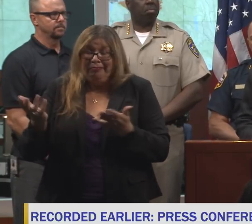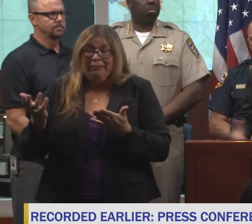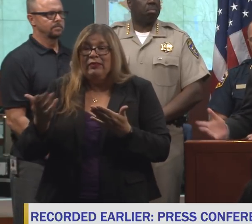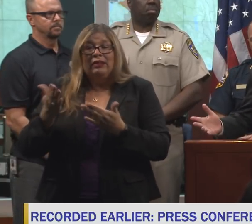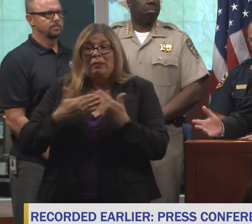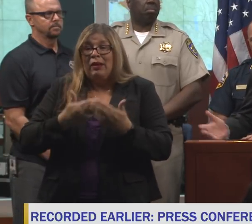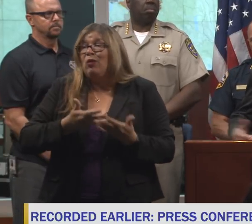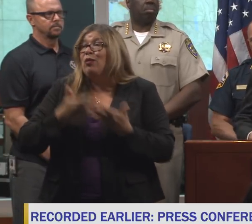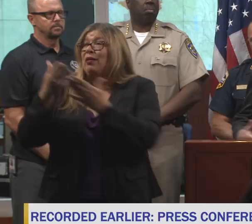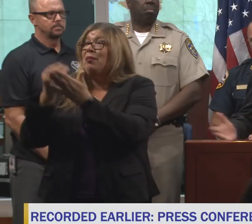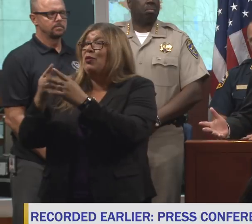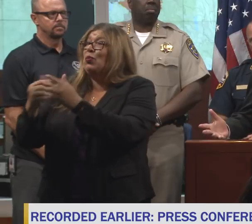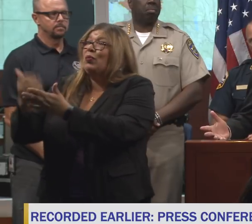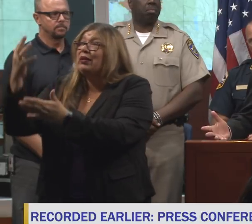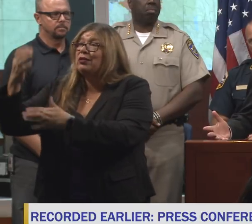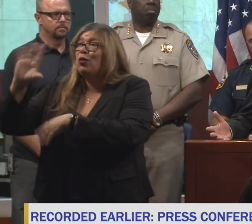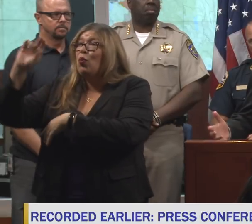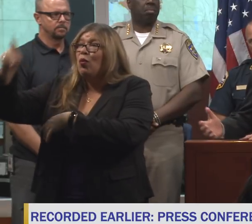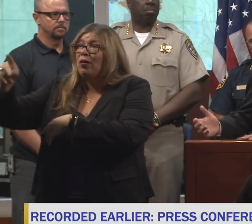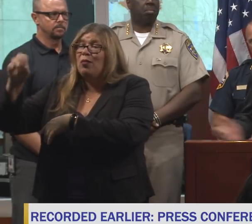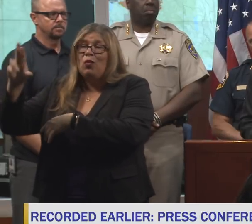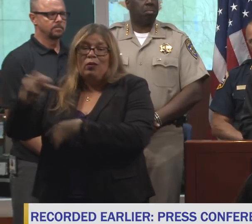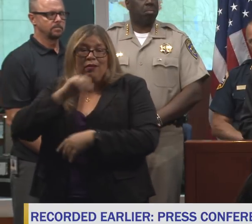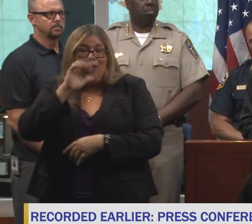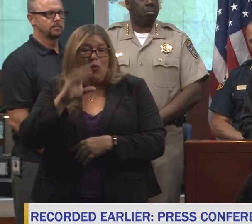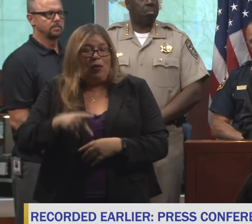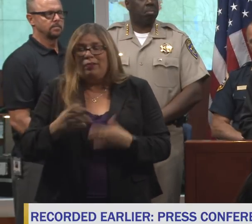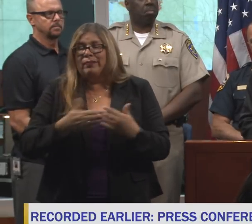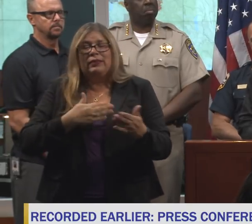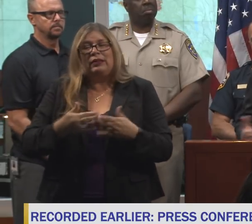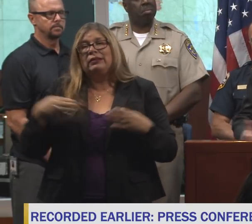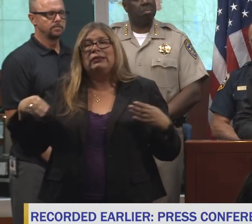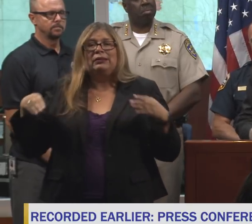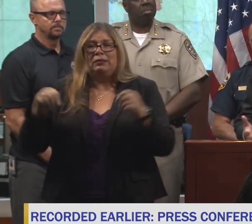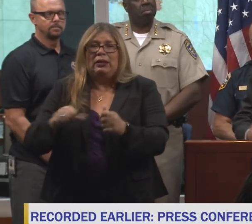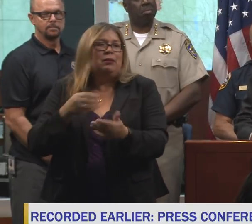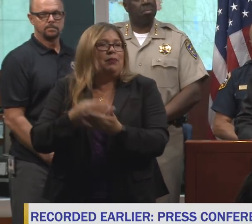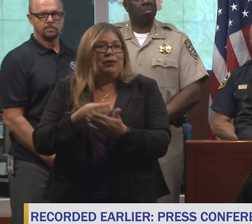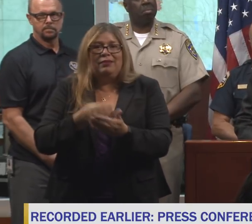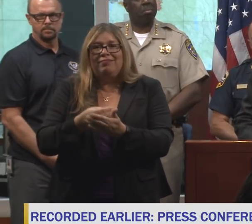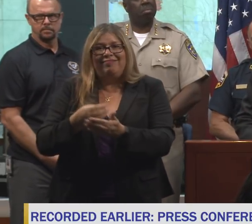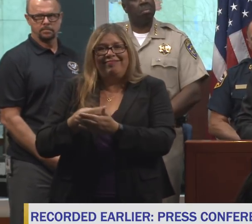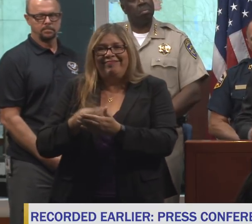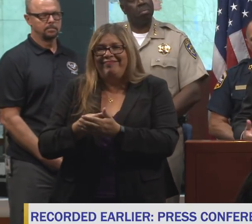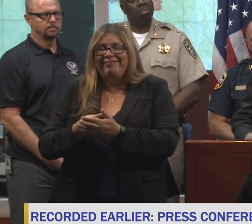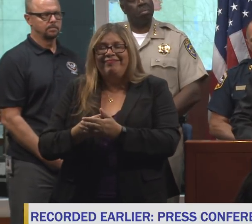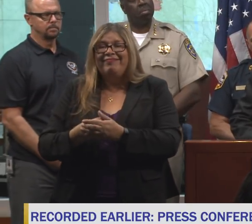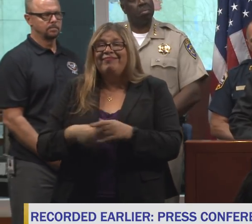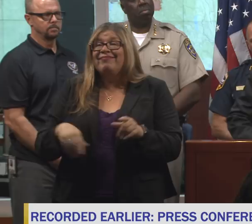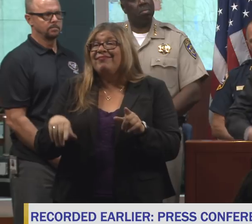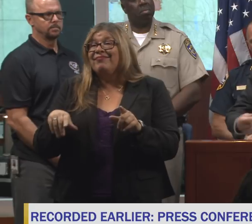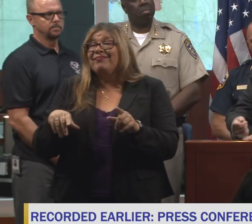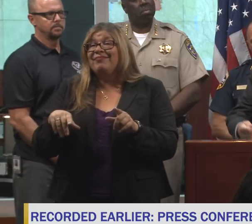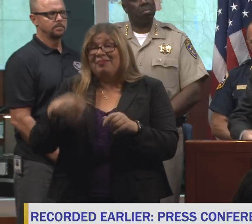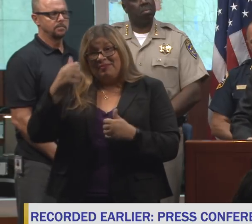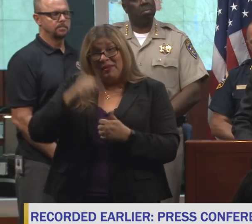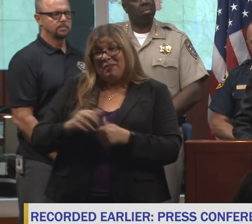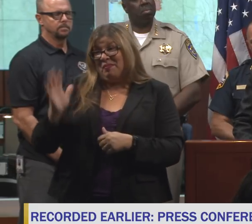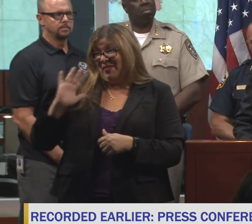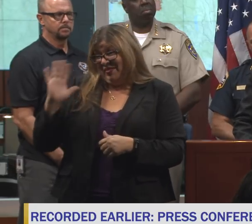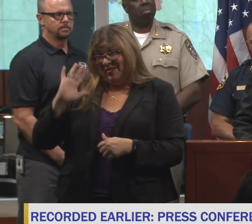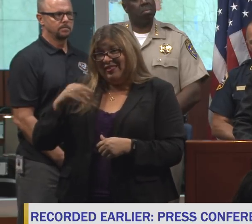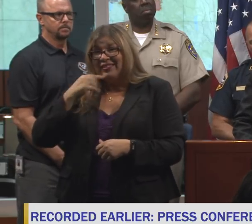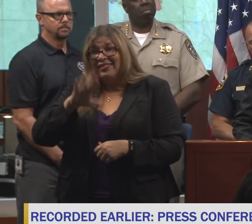rich or poor, corporate or non-corporate, they're spending money. Because it's like everybody that was told, go borrow on your credit